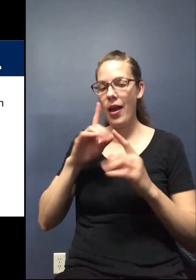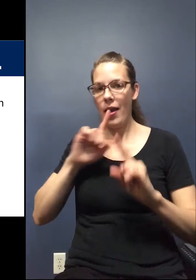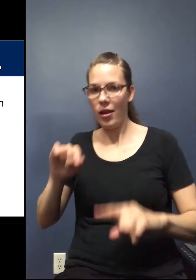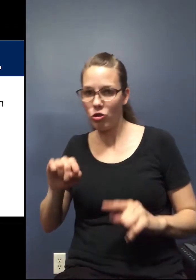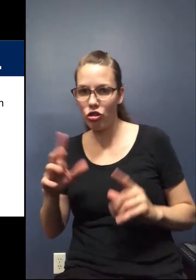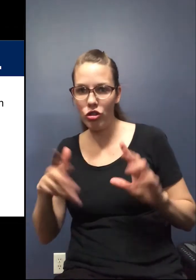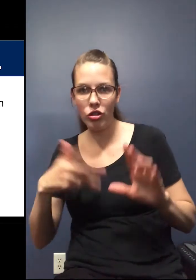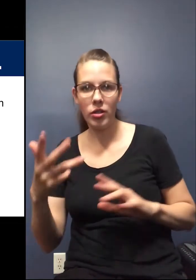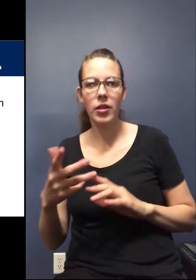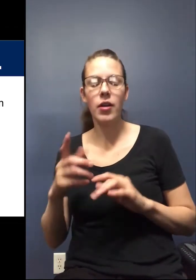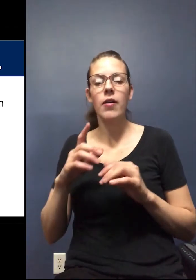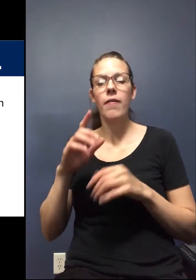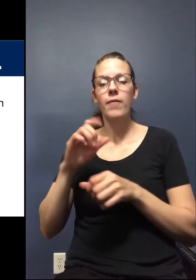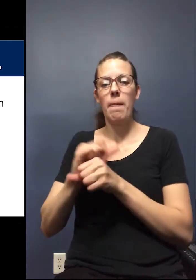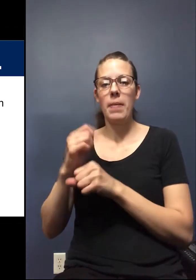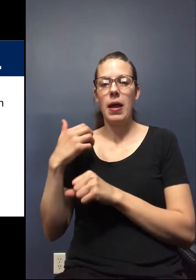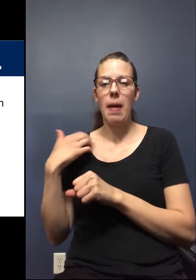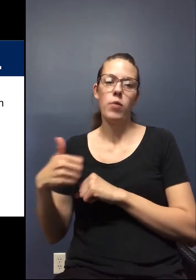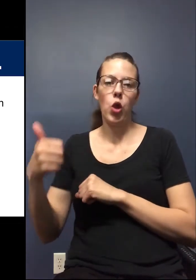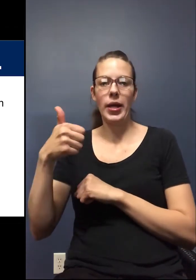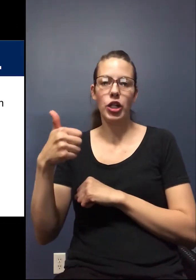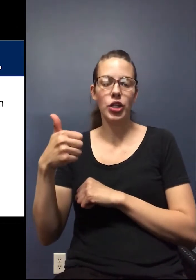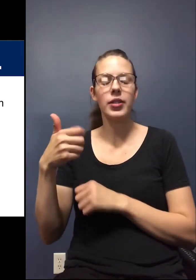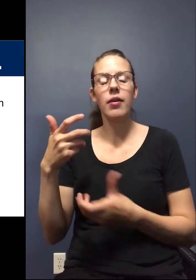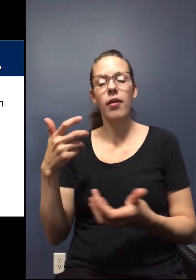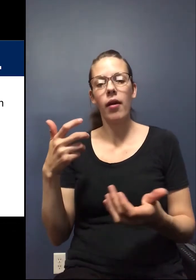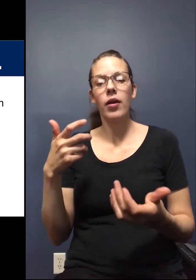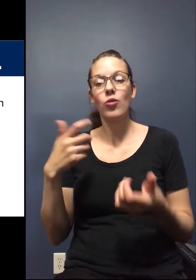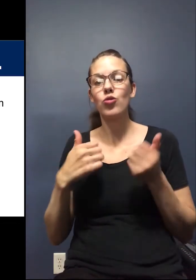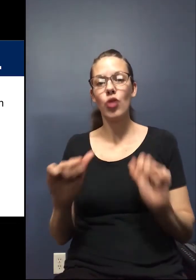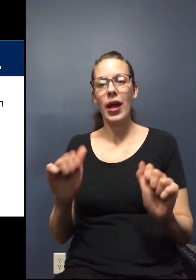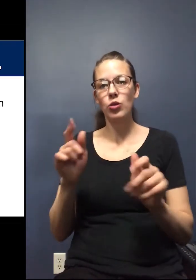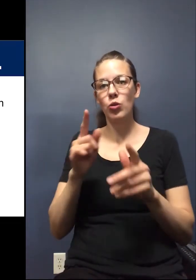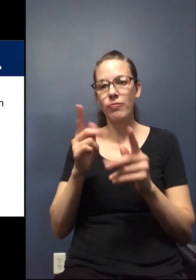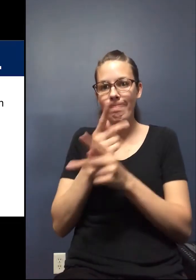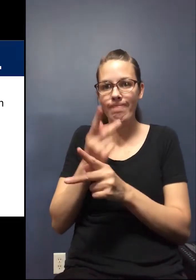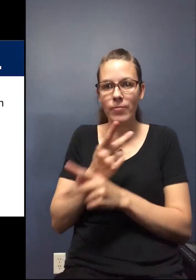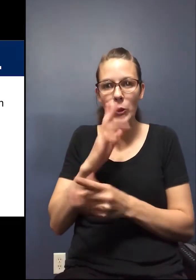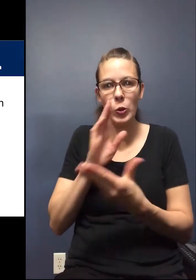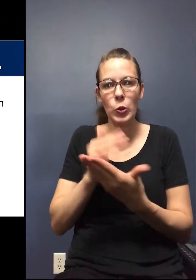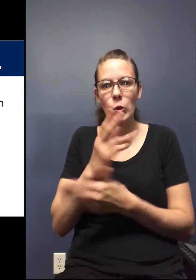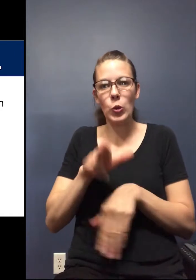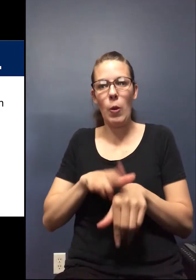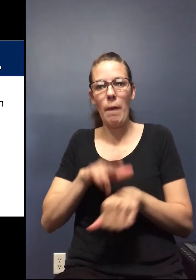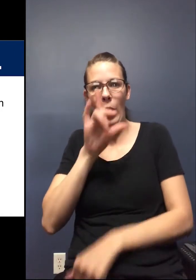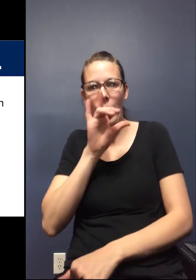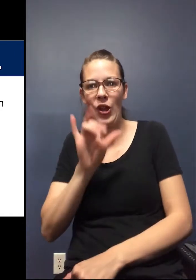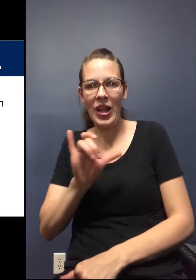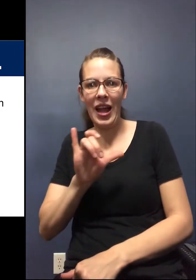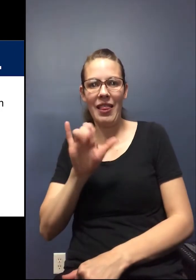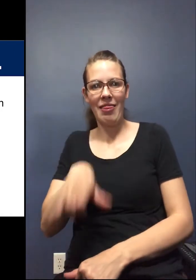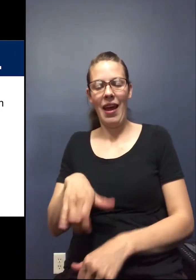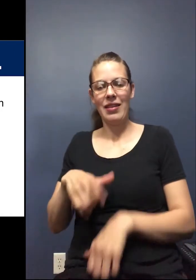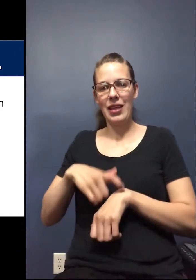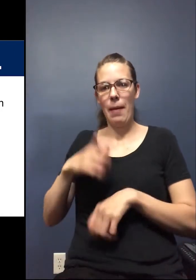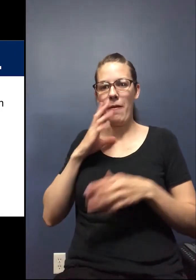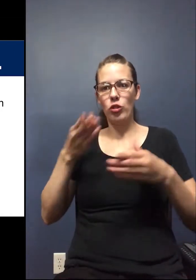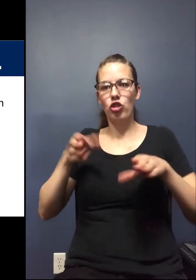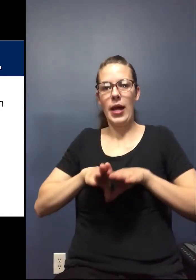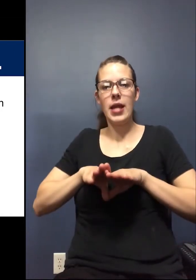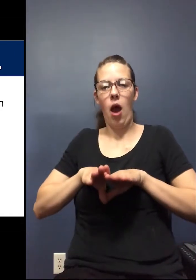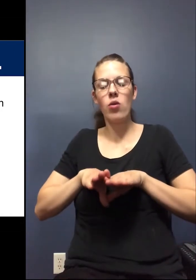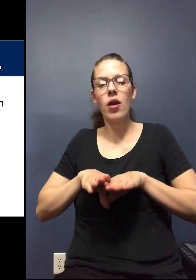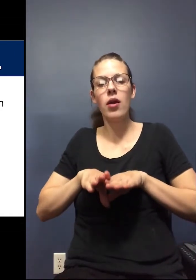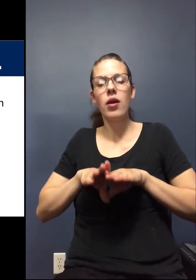from employees and from employers as they were trying to navigate what their new normal looked like during the time of shutdown.